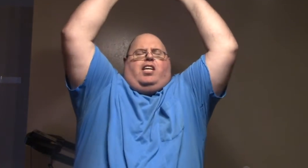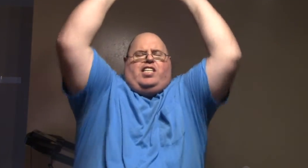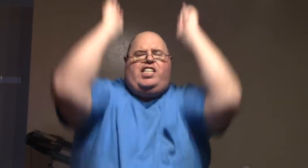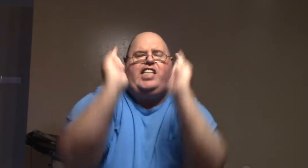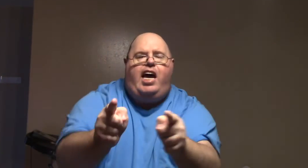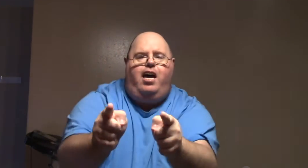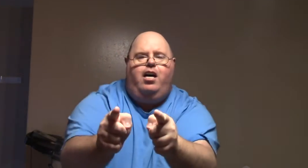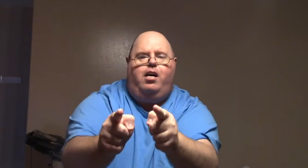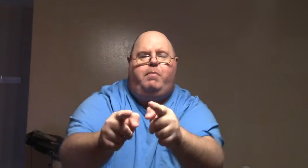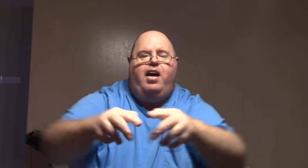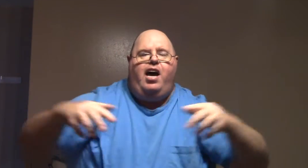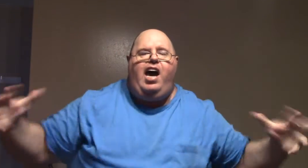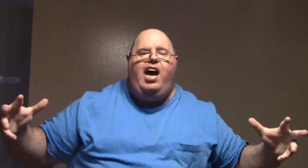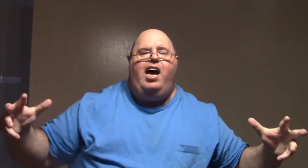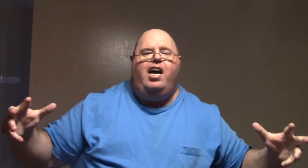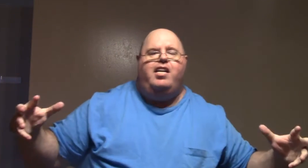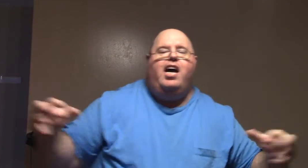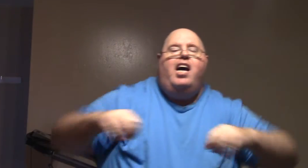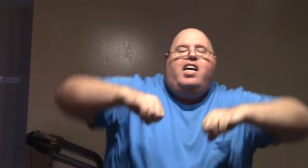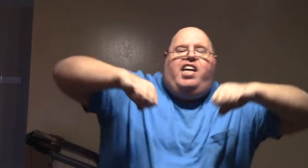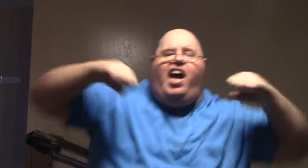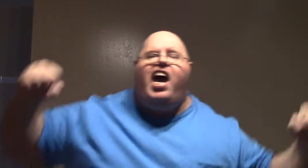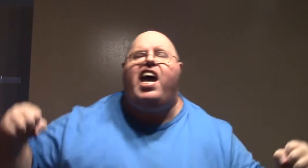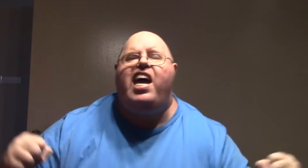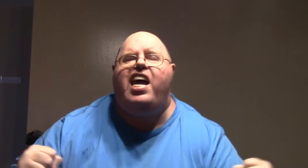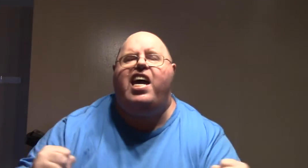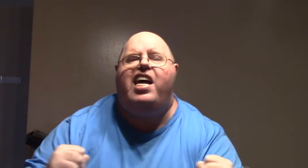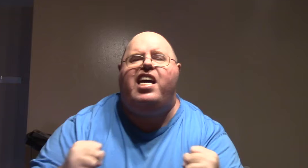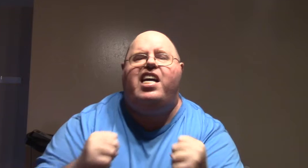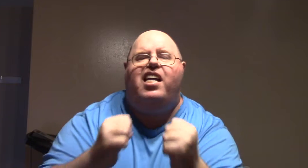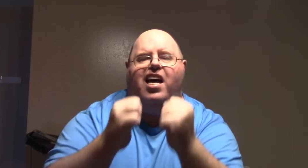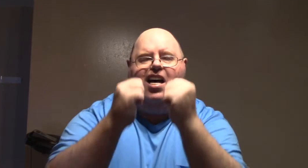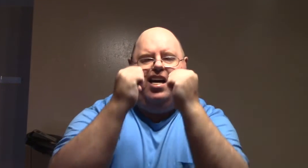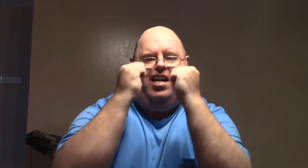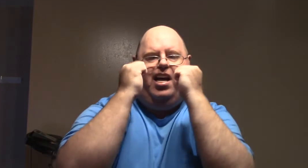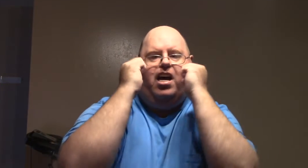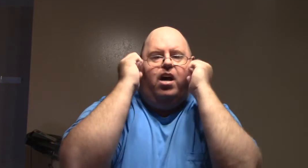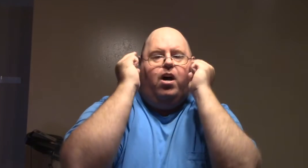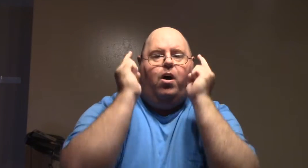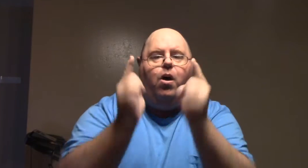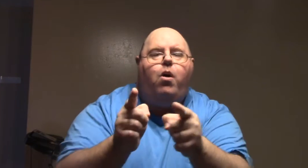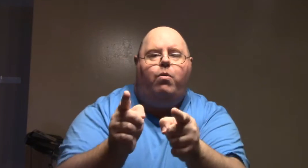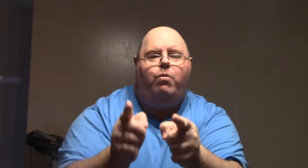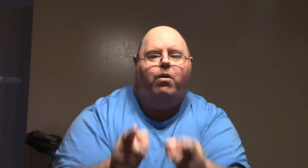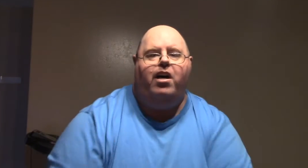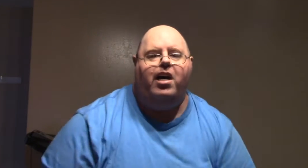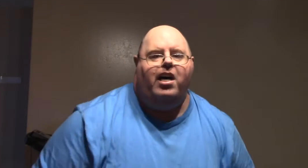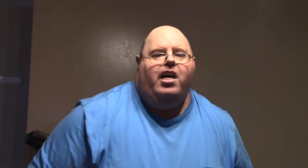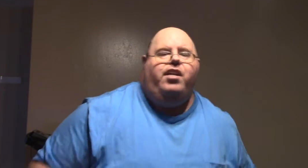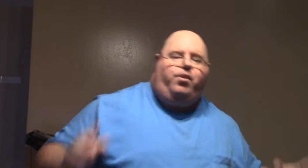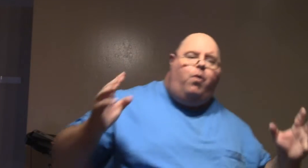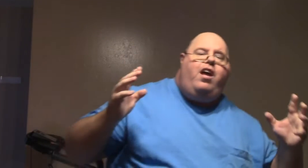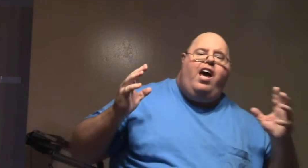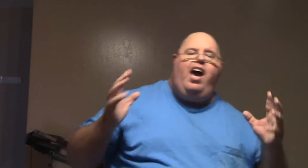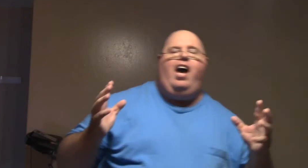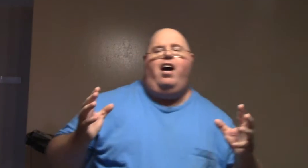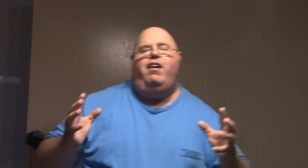Sam and Caleb! Who is going to have